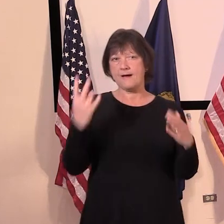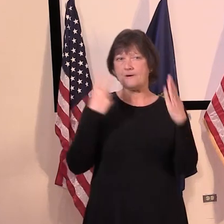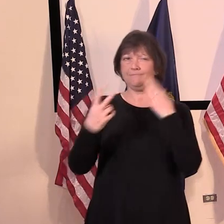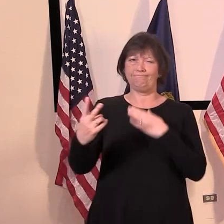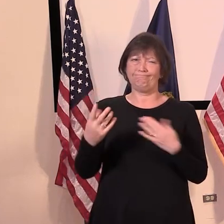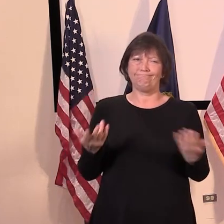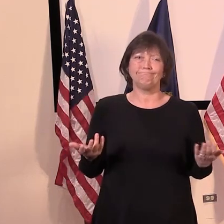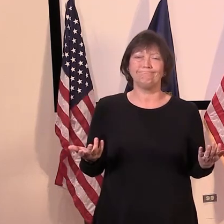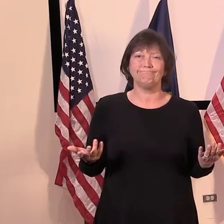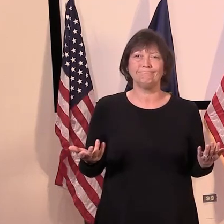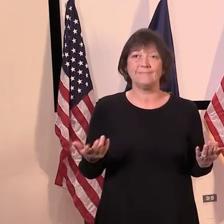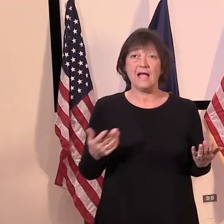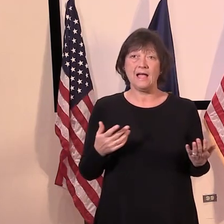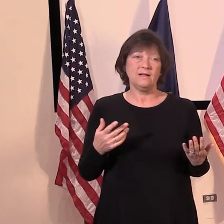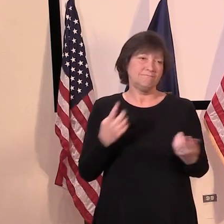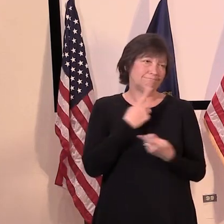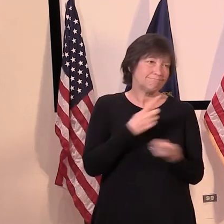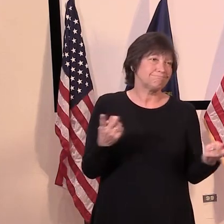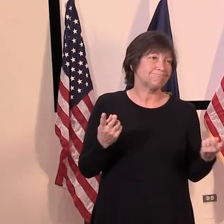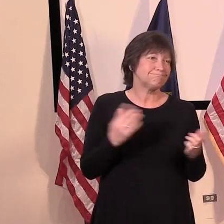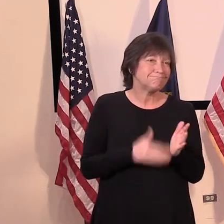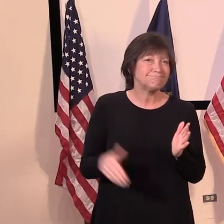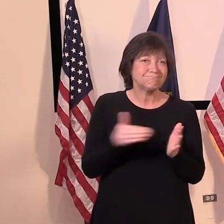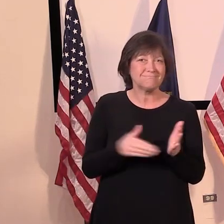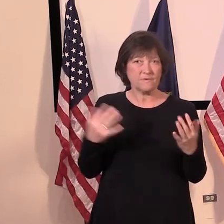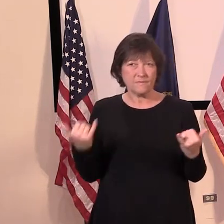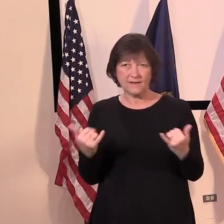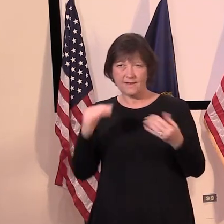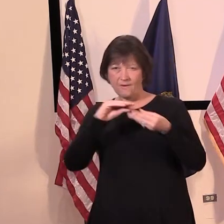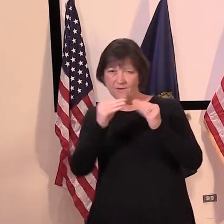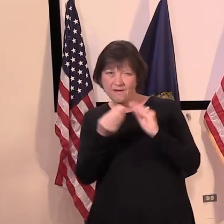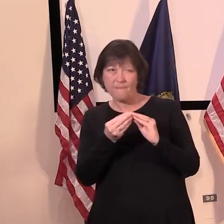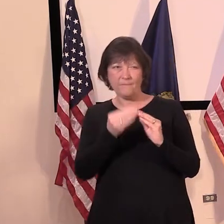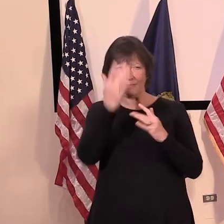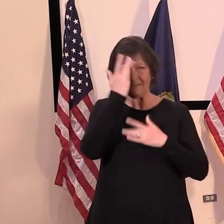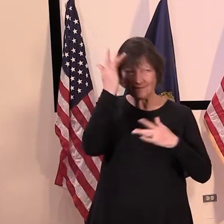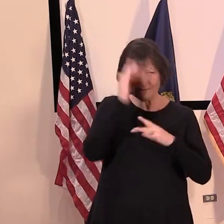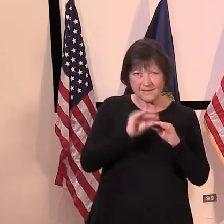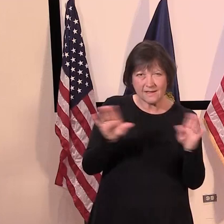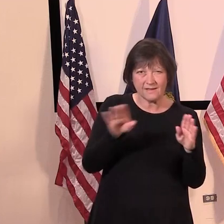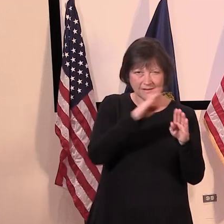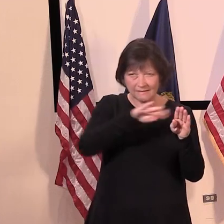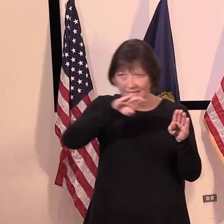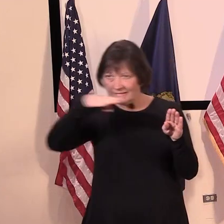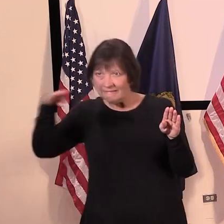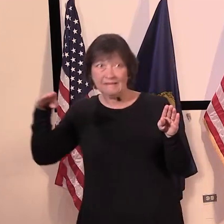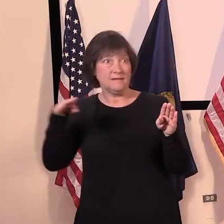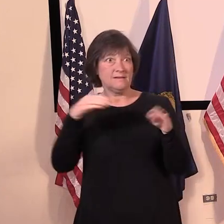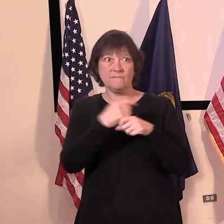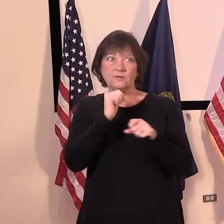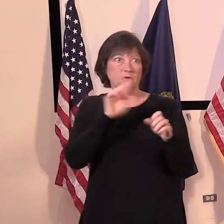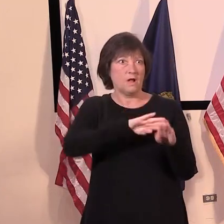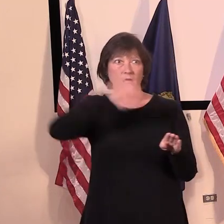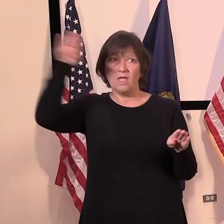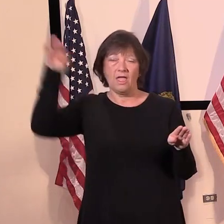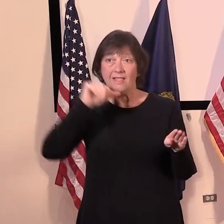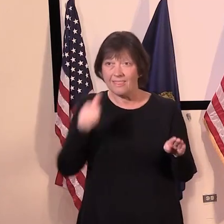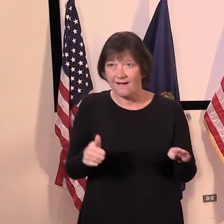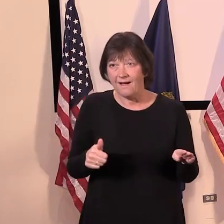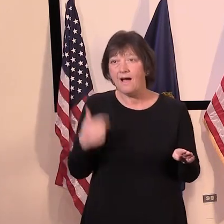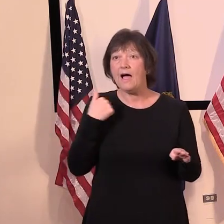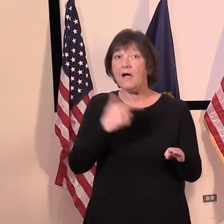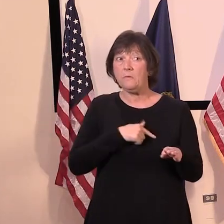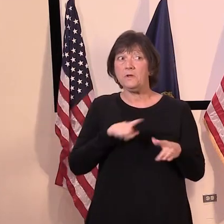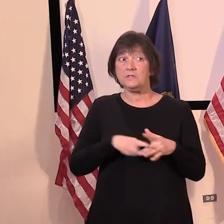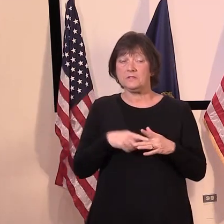As I said, we're watching the data, watching the trending, making sure that the numbers aren't growing. So as we open the